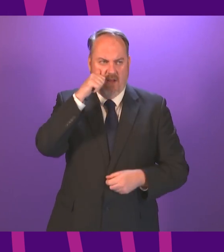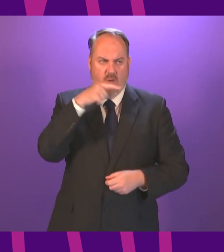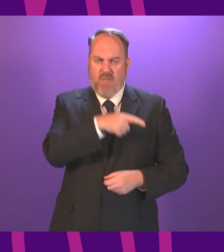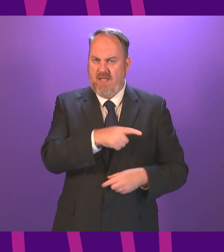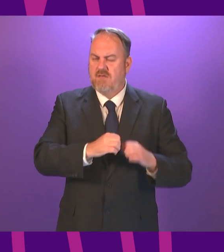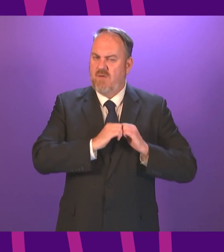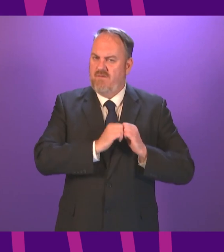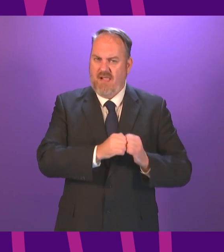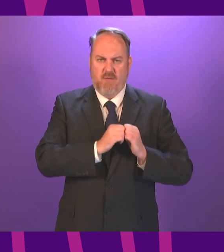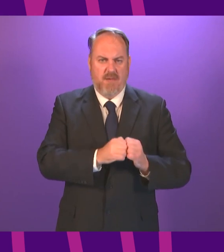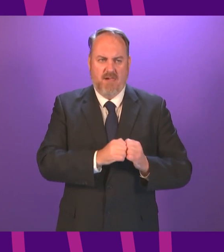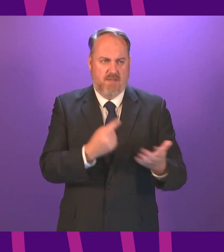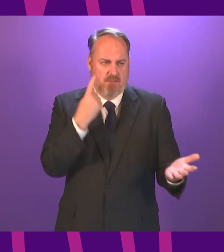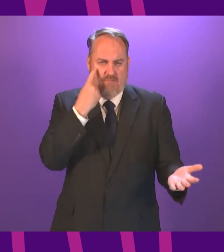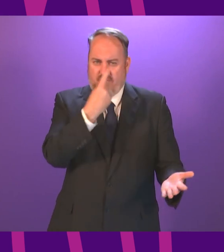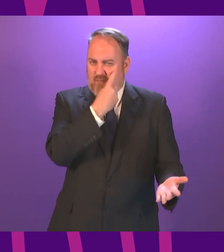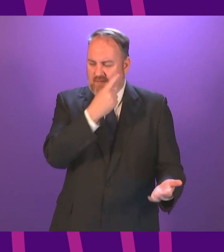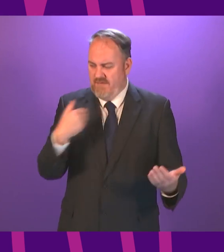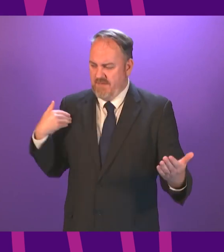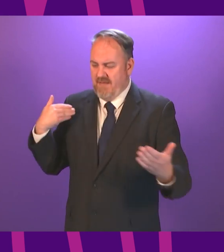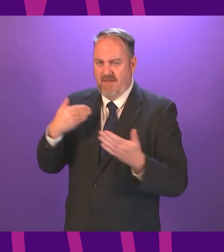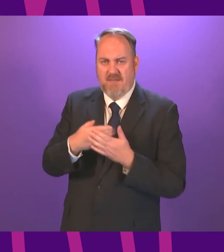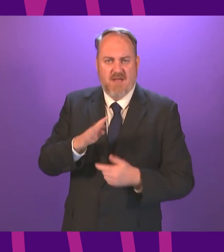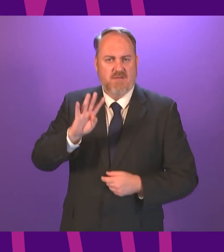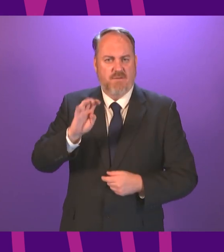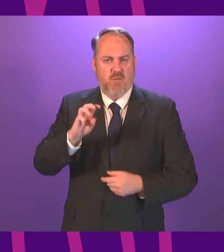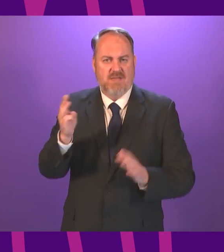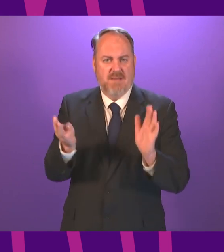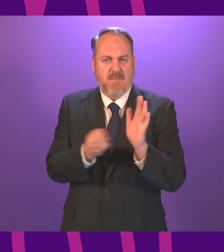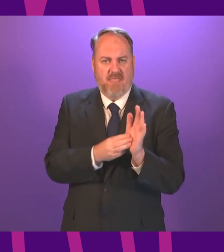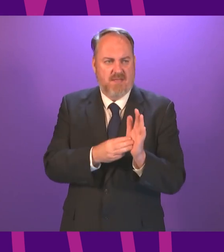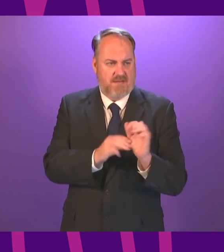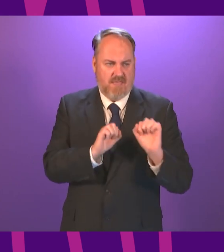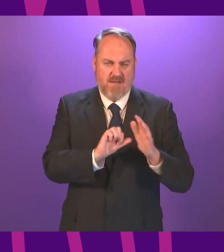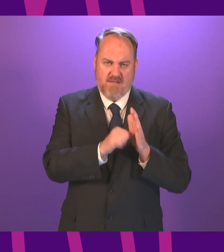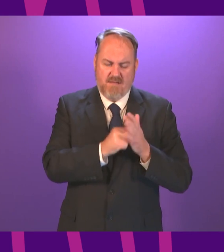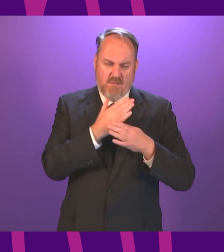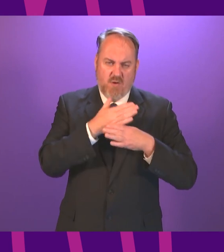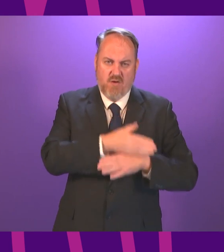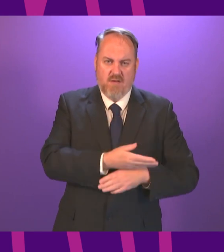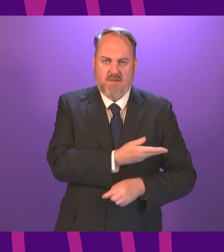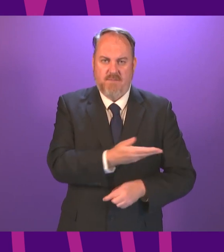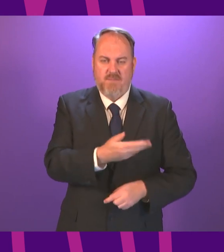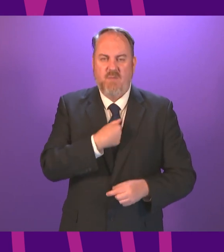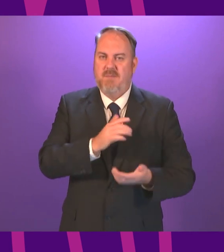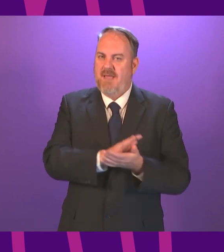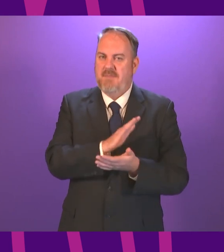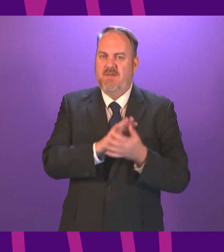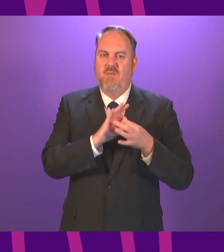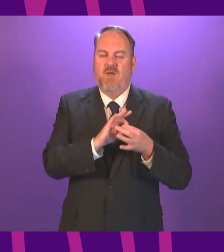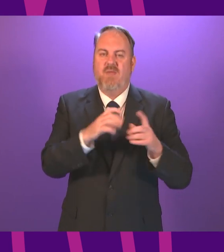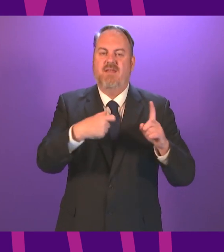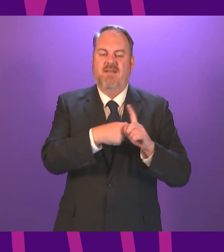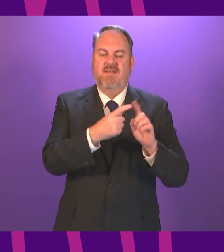then of course the last 14 months have challenged us all in that regard and therefore I'm delighted to be working closely with Kevin Stewart